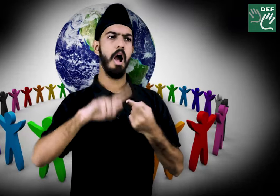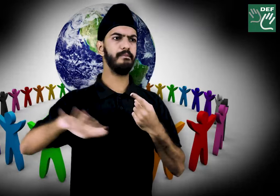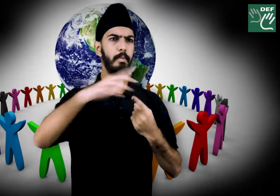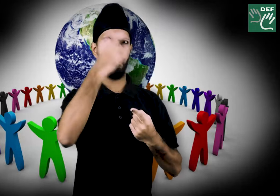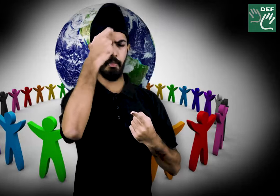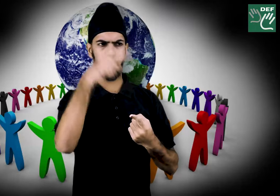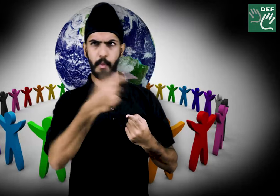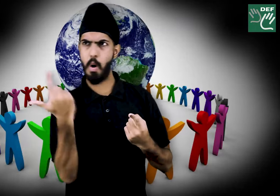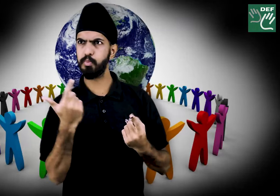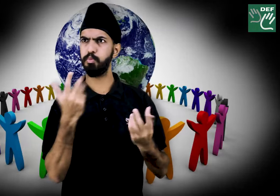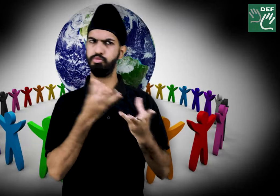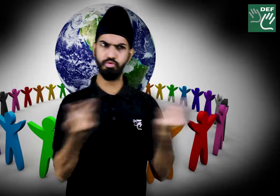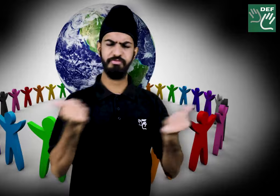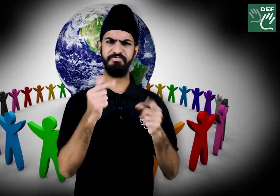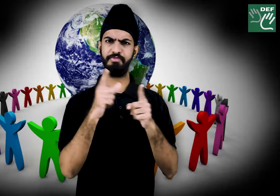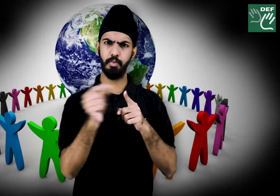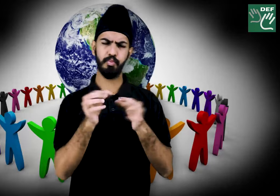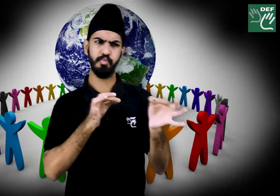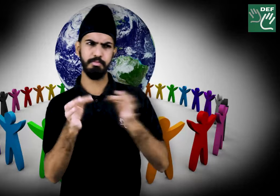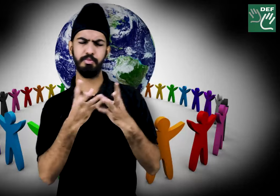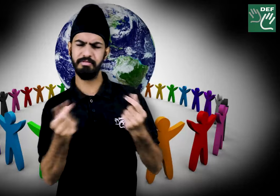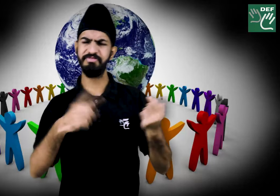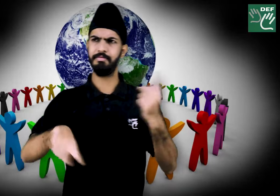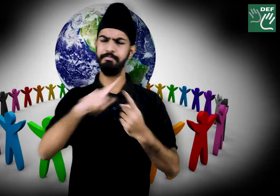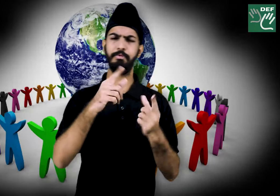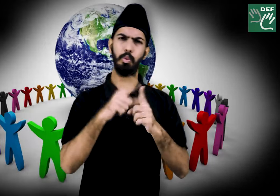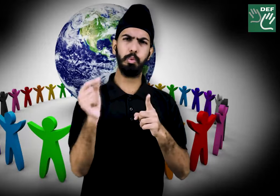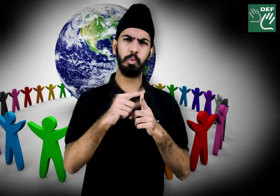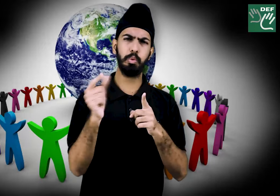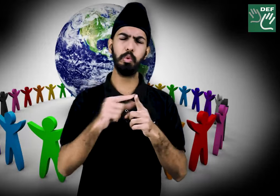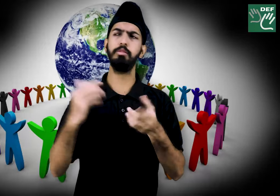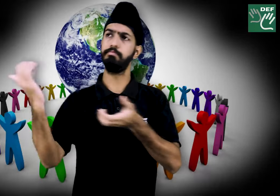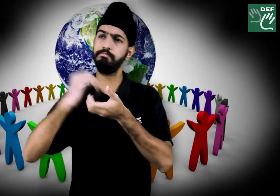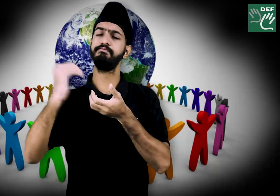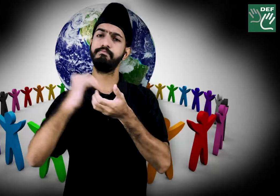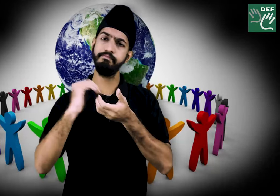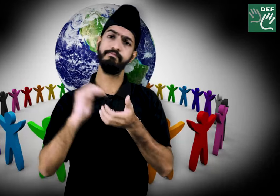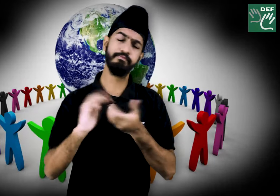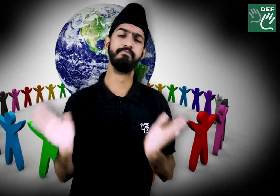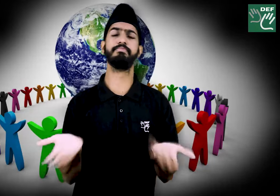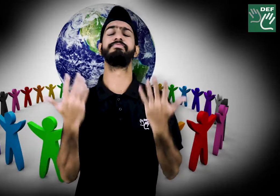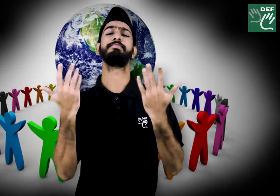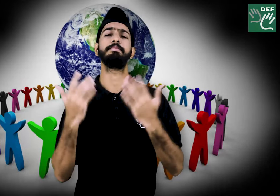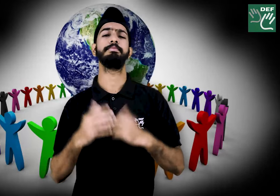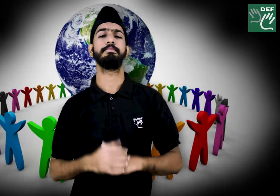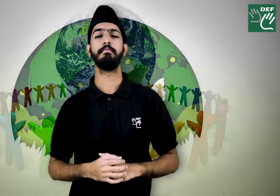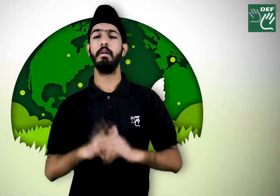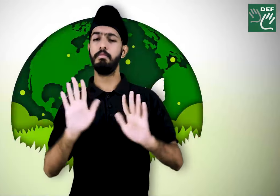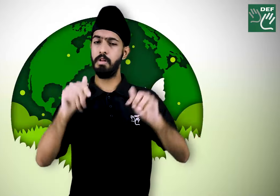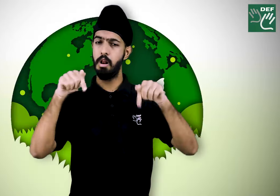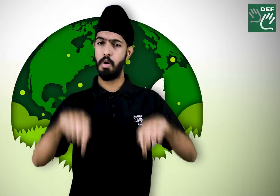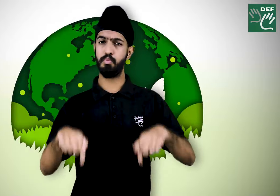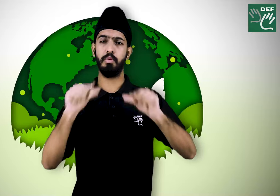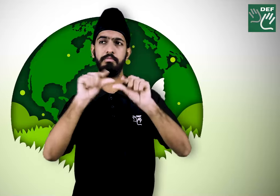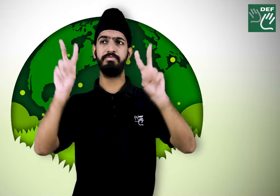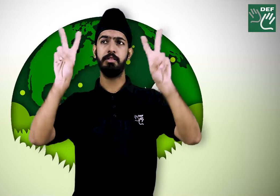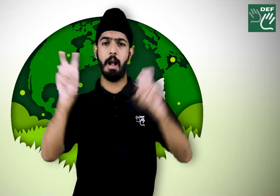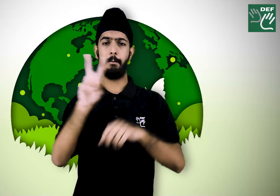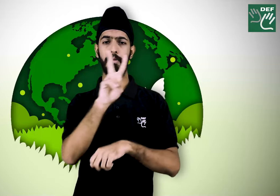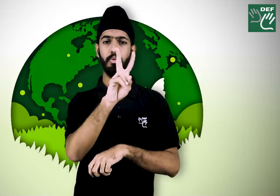communities coming together and making joint efforts is much necessary to tackle global environmental problems. Now,